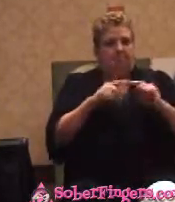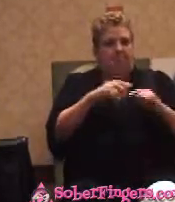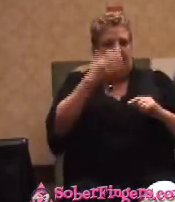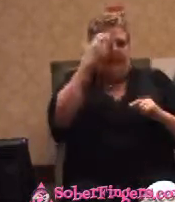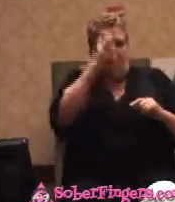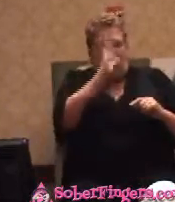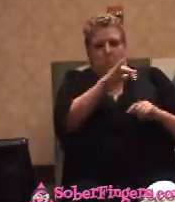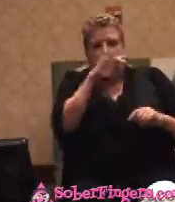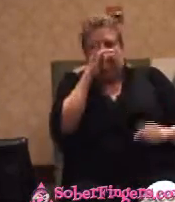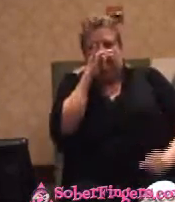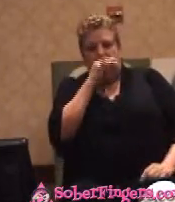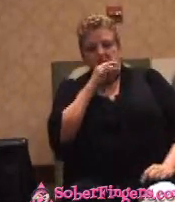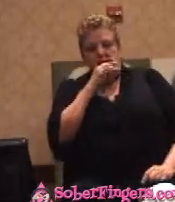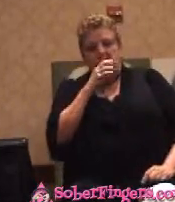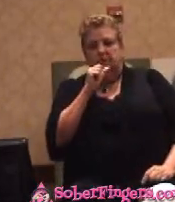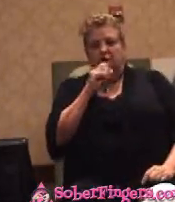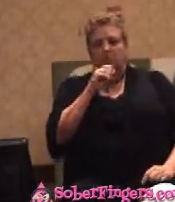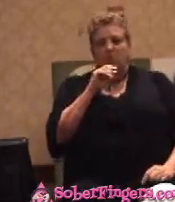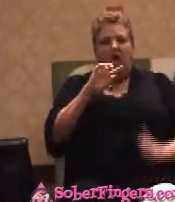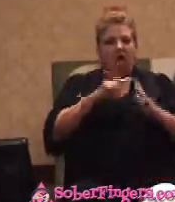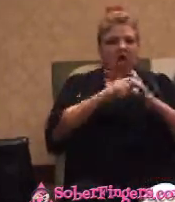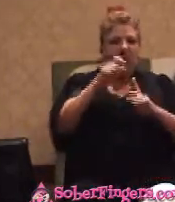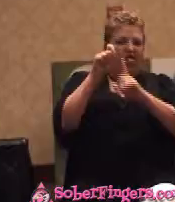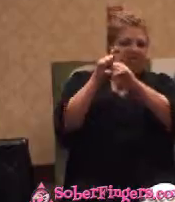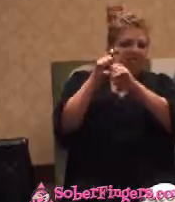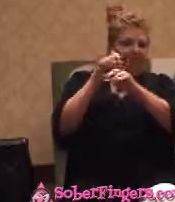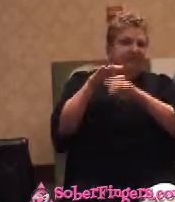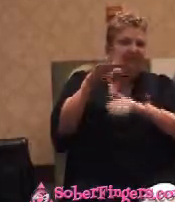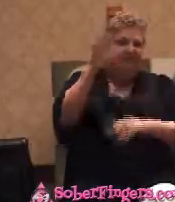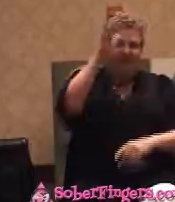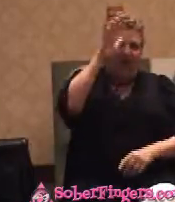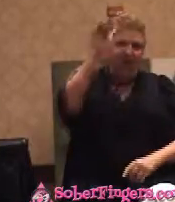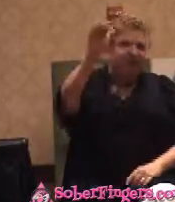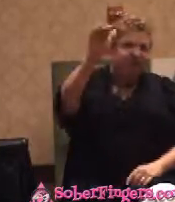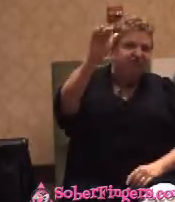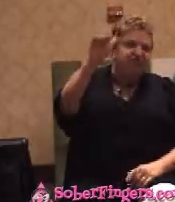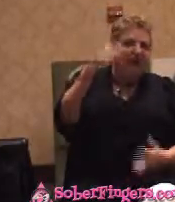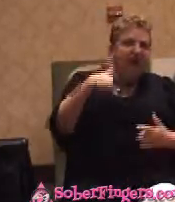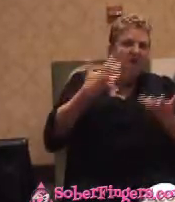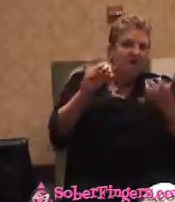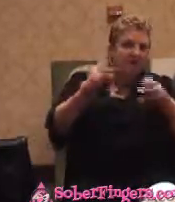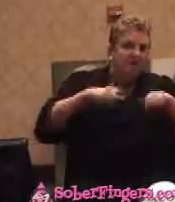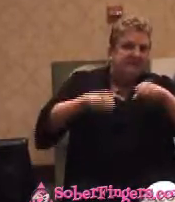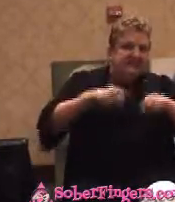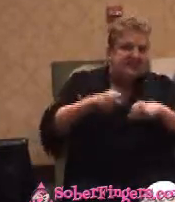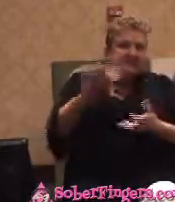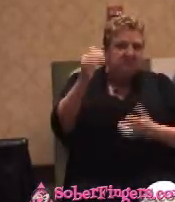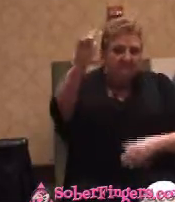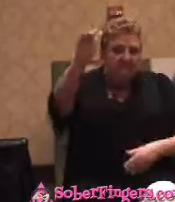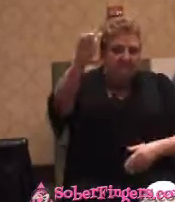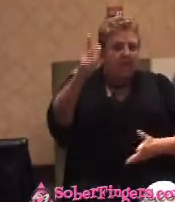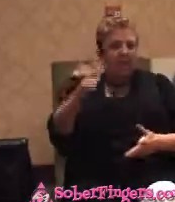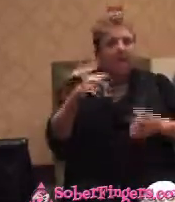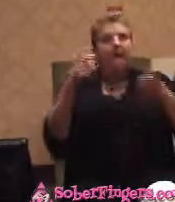But I began to nag my father to get me a bicycle. So he bought me a bicycle. We ordered it in the Sears robot catalog.